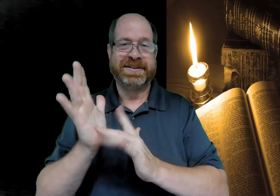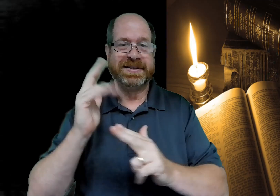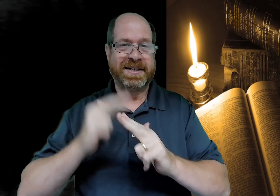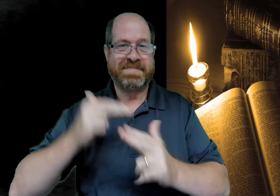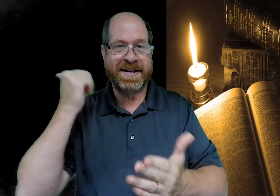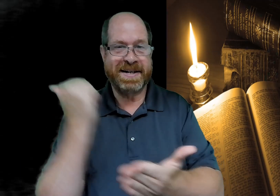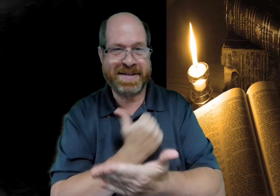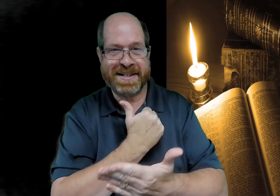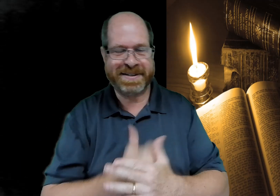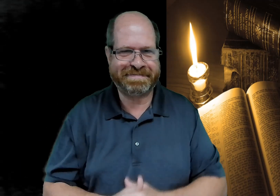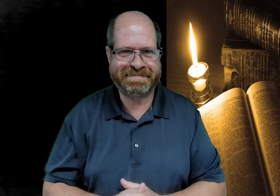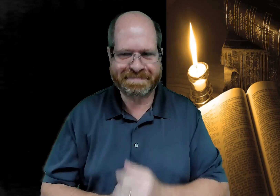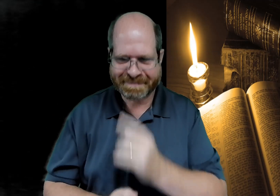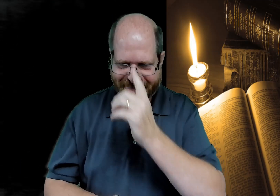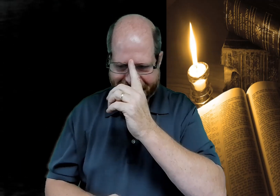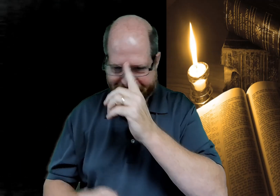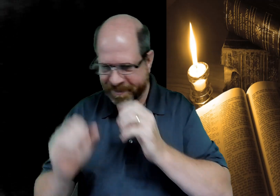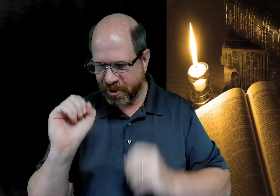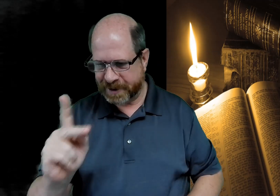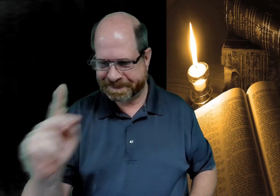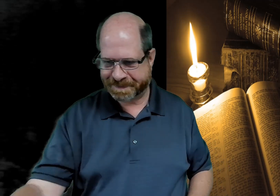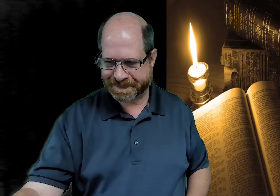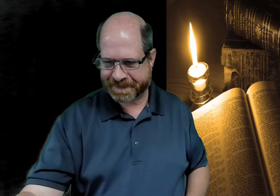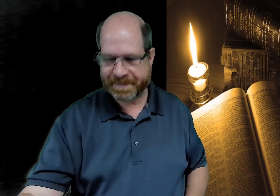love you in jesus name amen okay